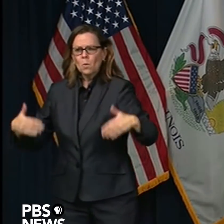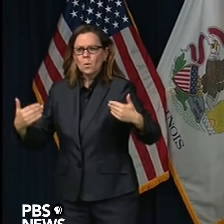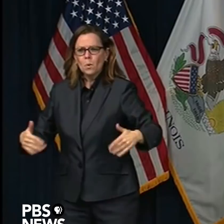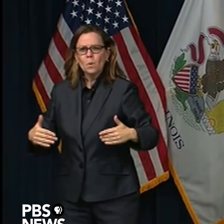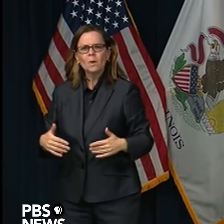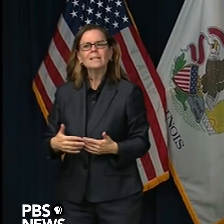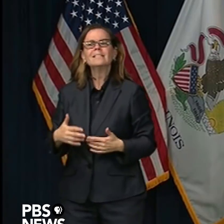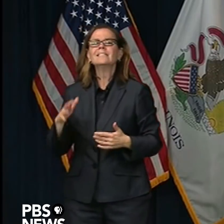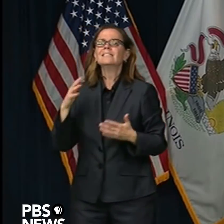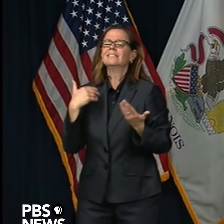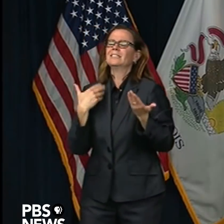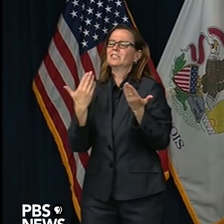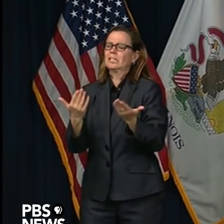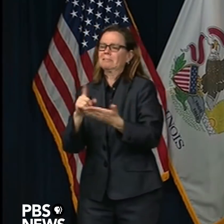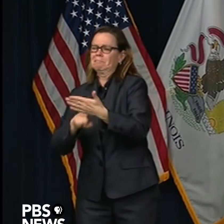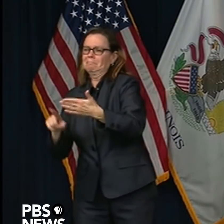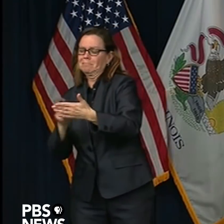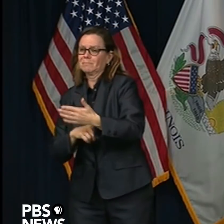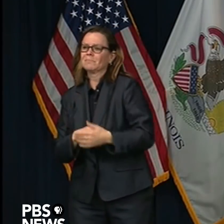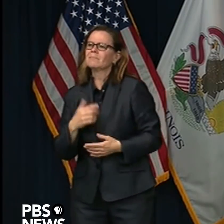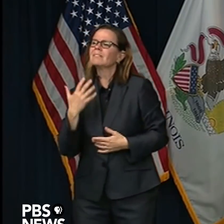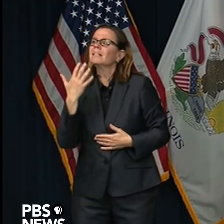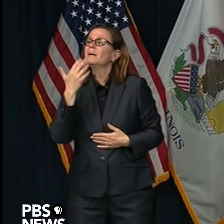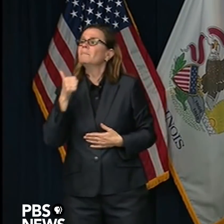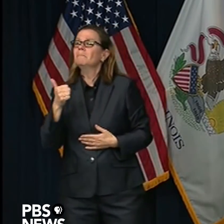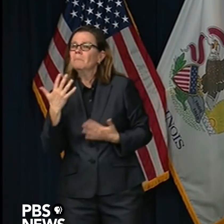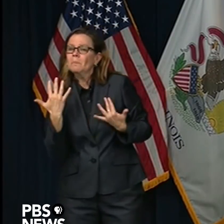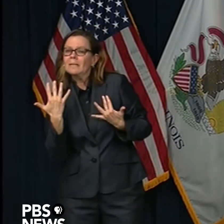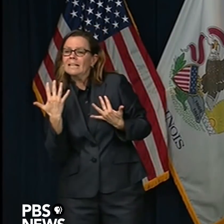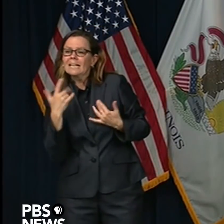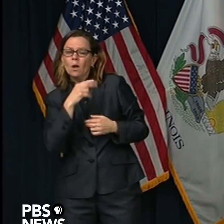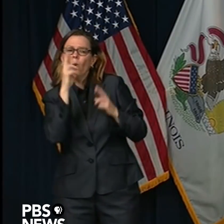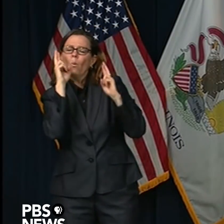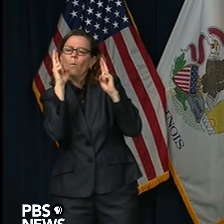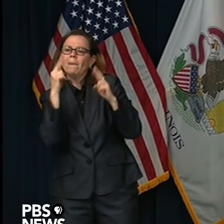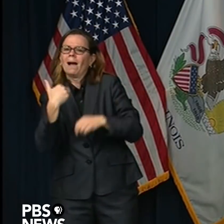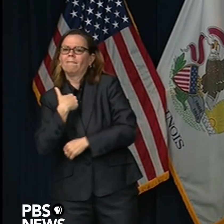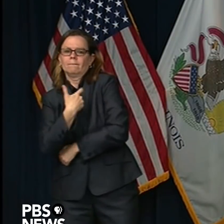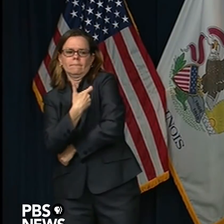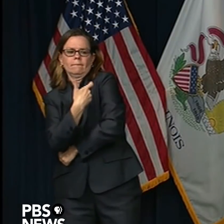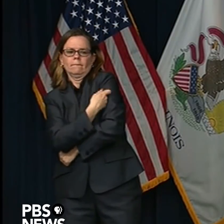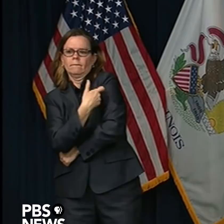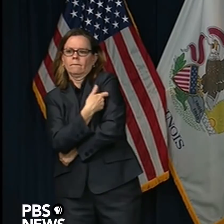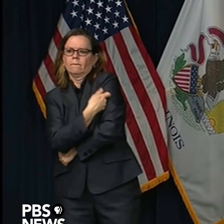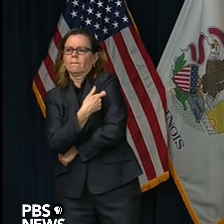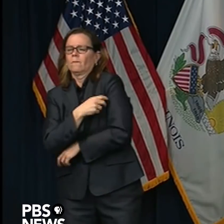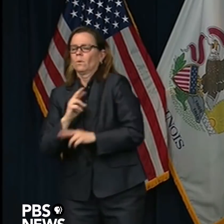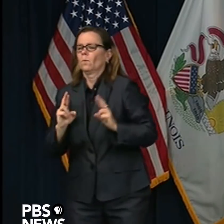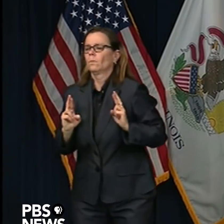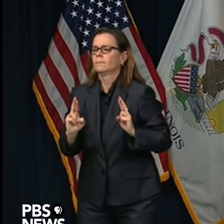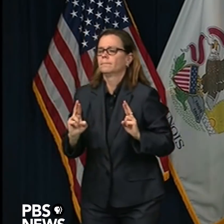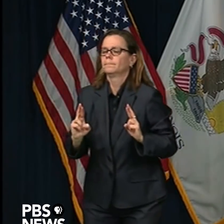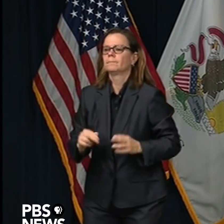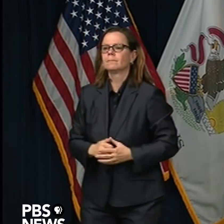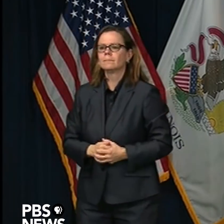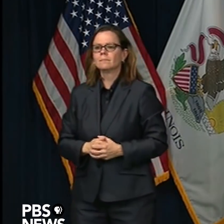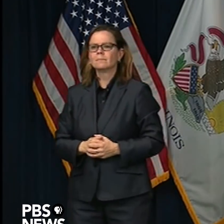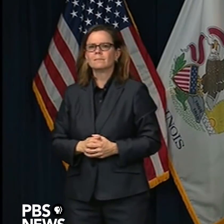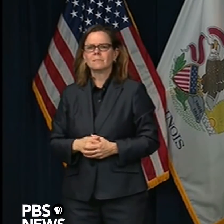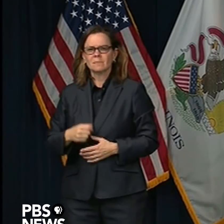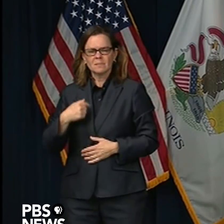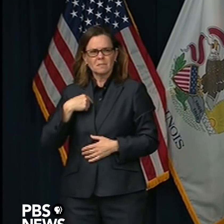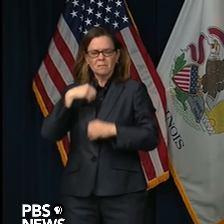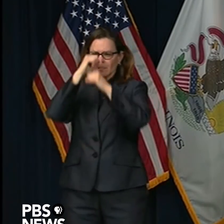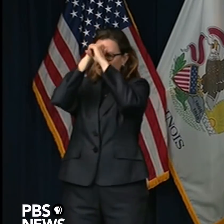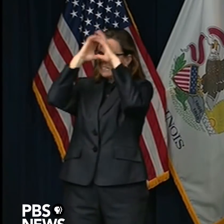I would not risk having large groups of people getting together anywhere. And I think that's hard for everybody to hear, but